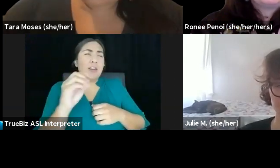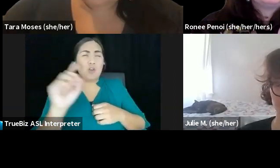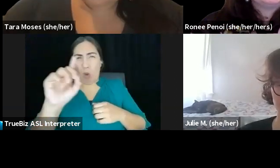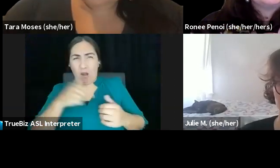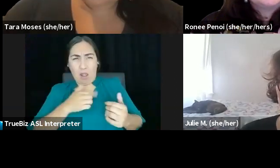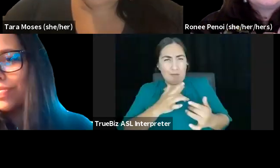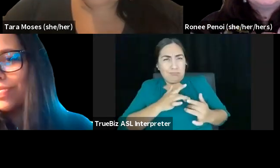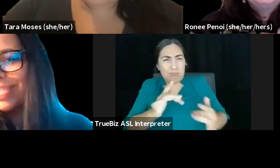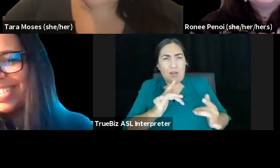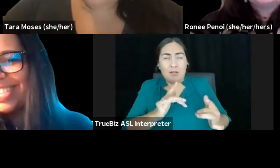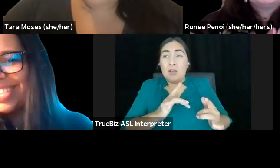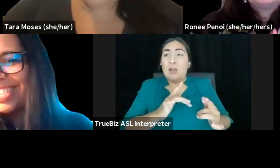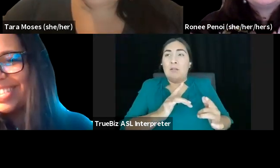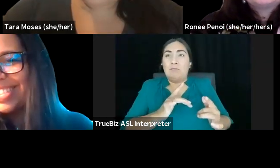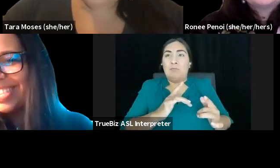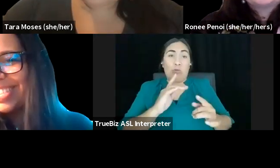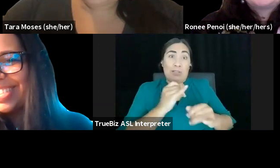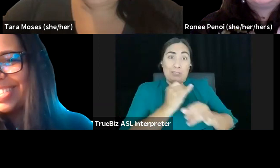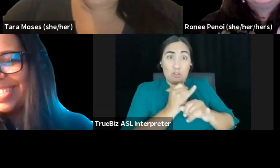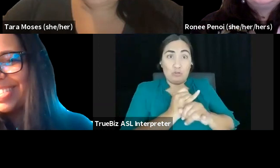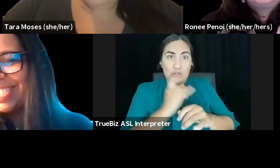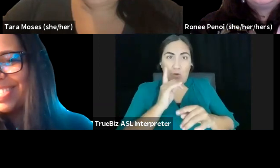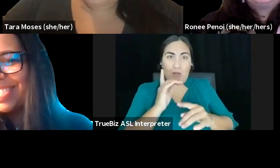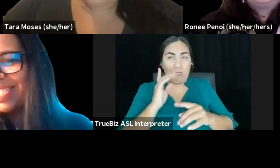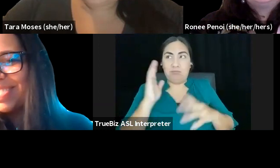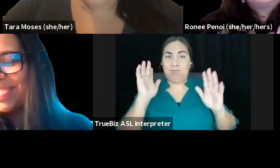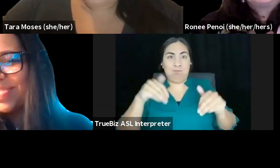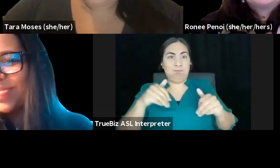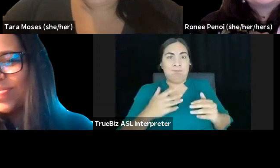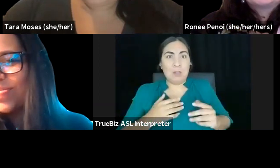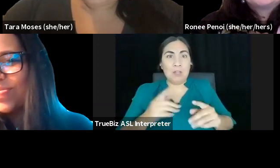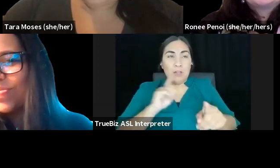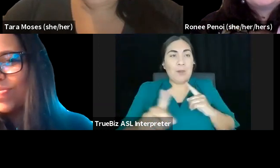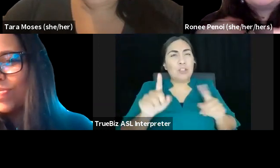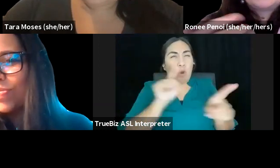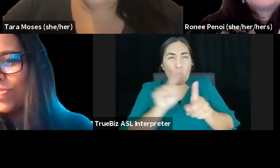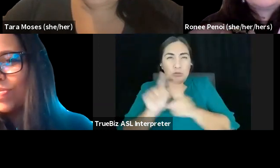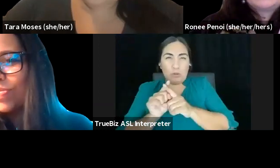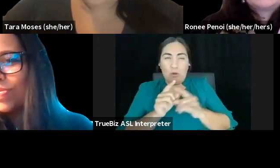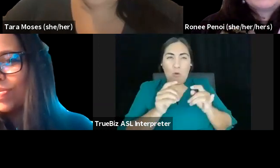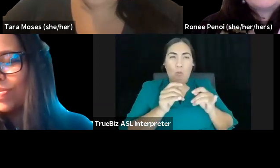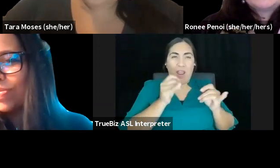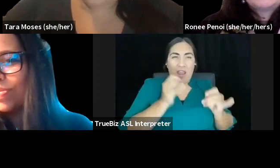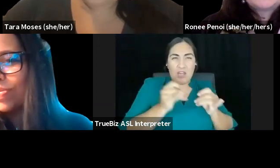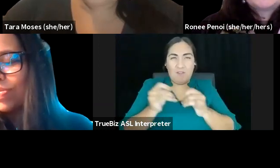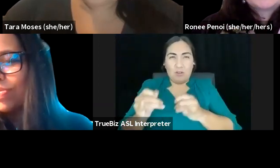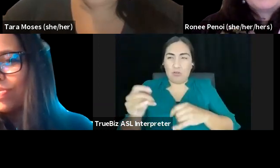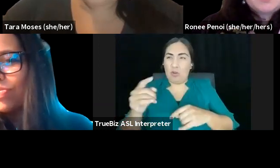institutions, but it's true of individuals as well. Um, it really connects with another one of the, our Green New Theater principles, community